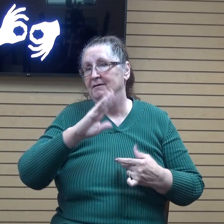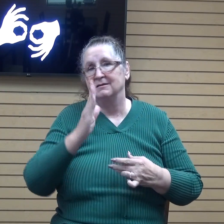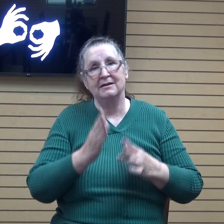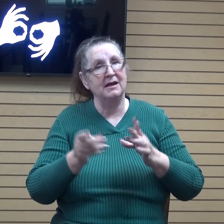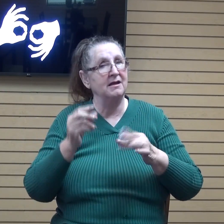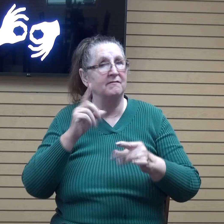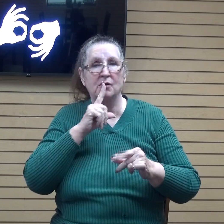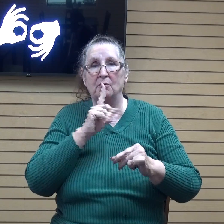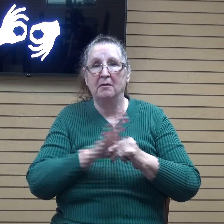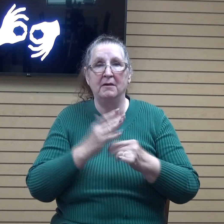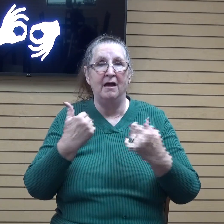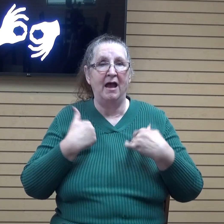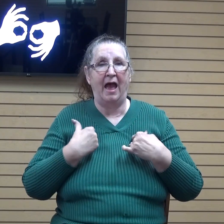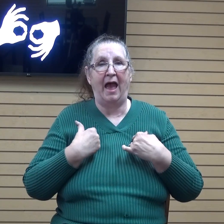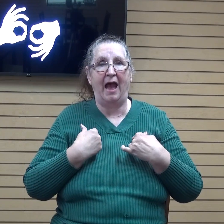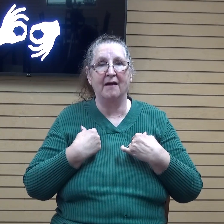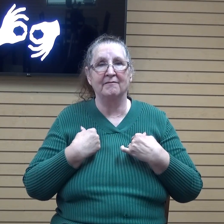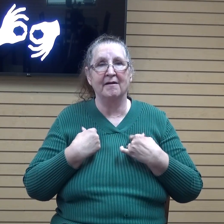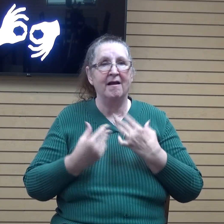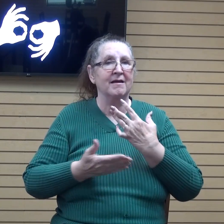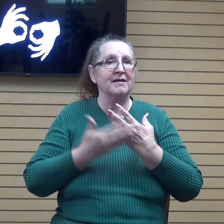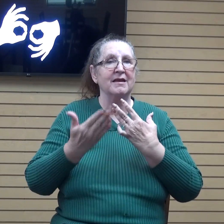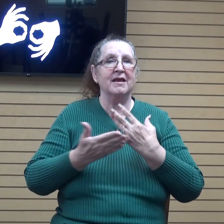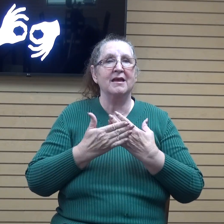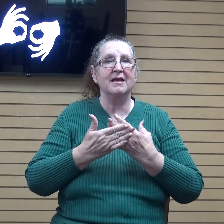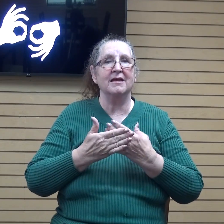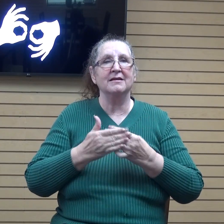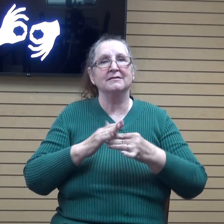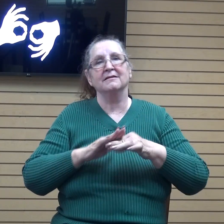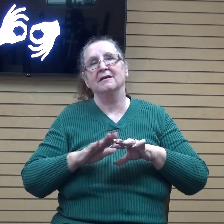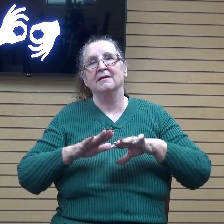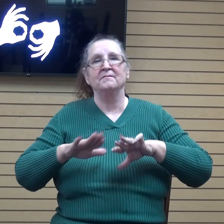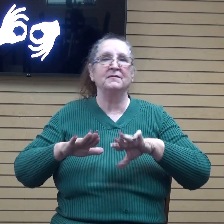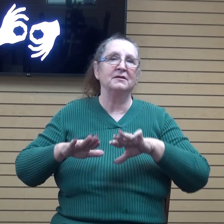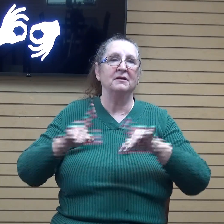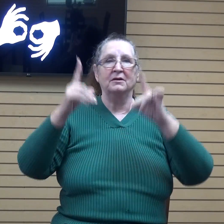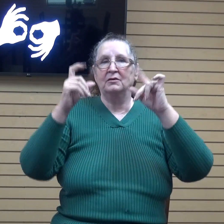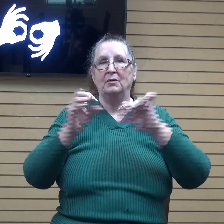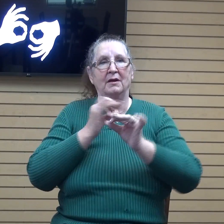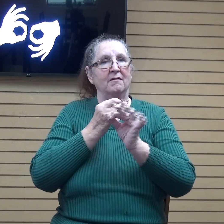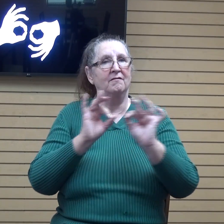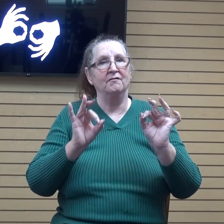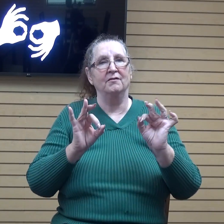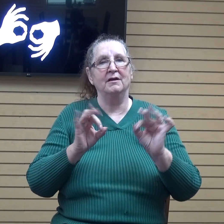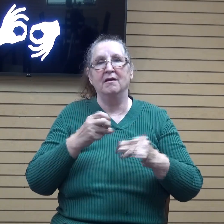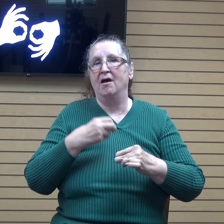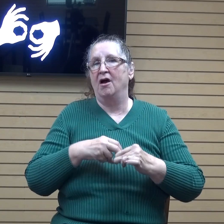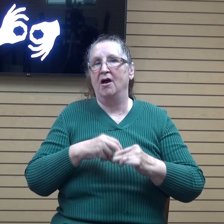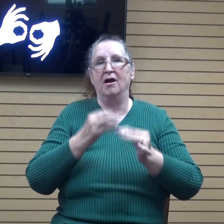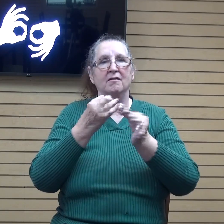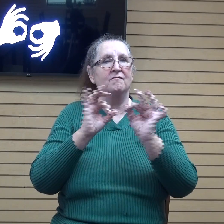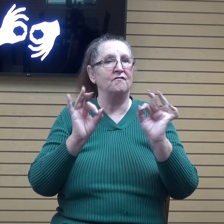that we're going to have a an easy stress-free trial free you know hardship free uh kind of life